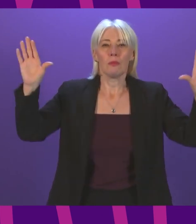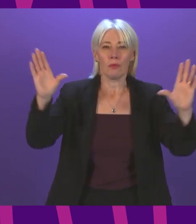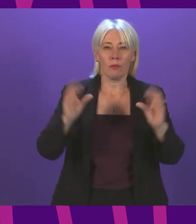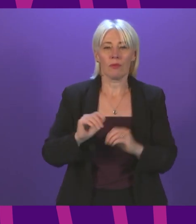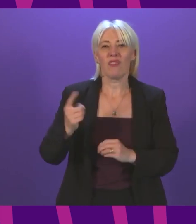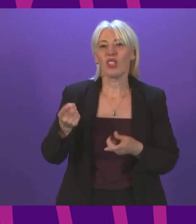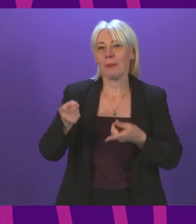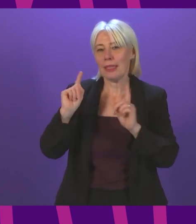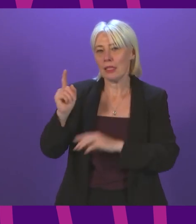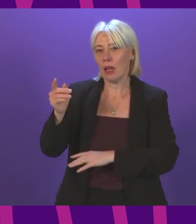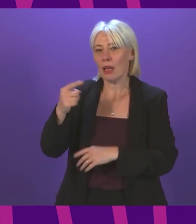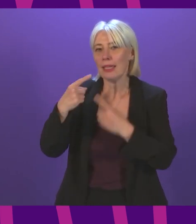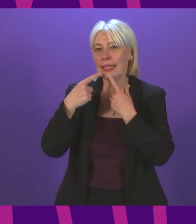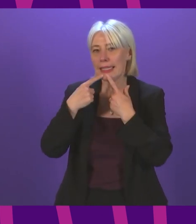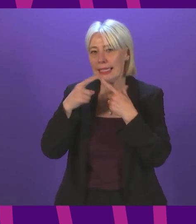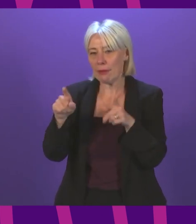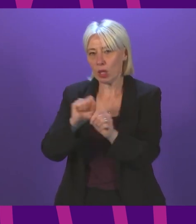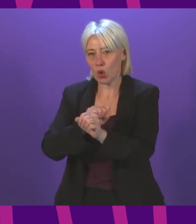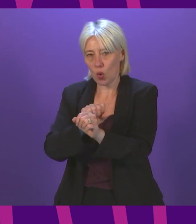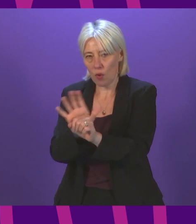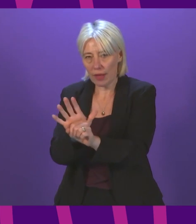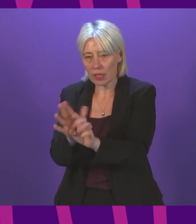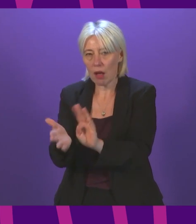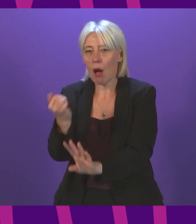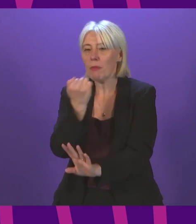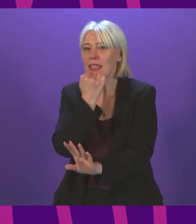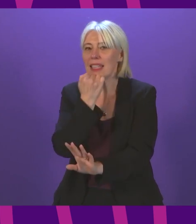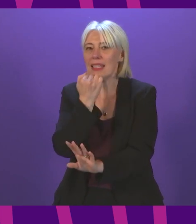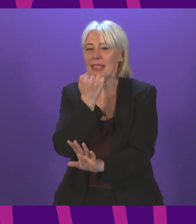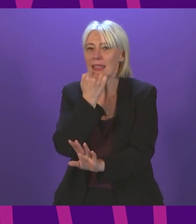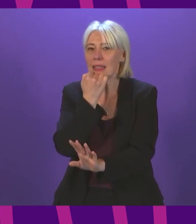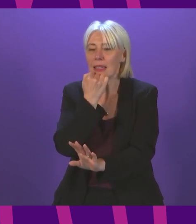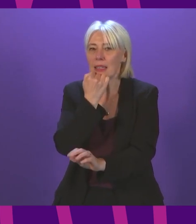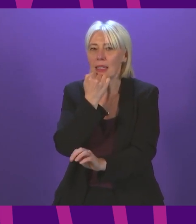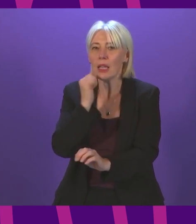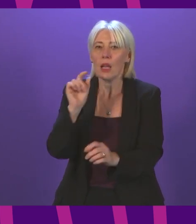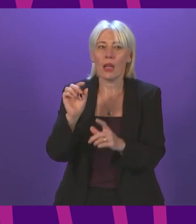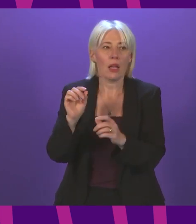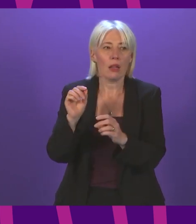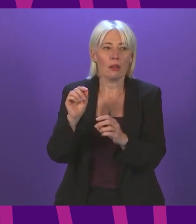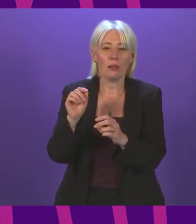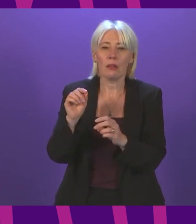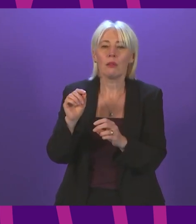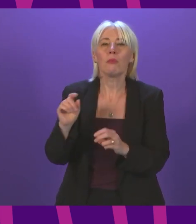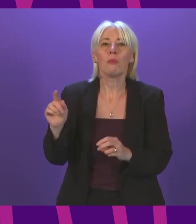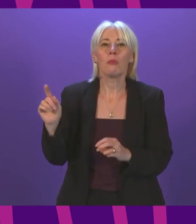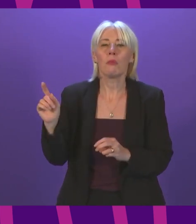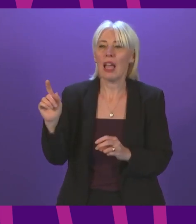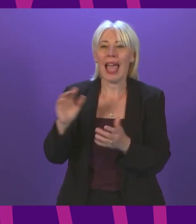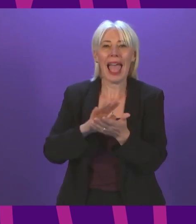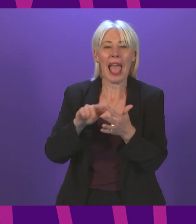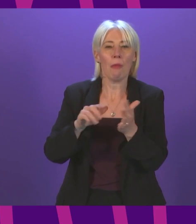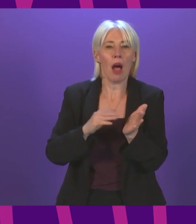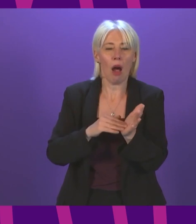First Minister's statement, COVID-19 update. Point of order, Emma Harper. I